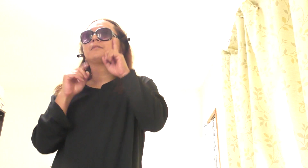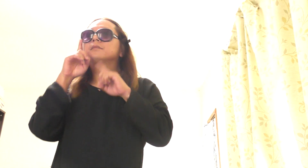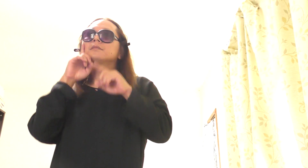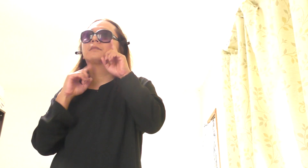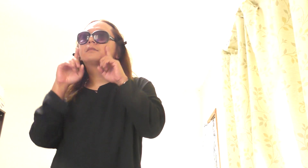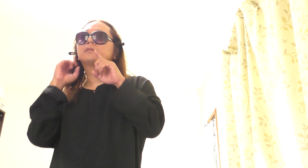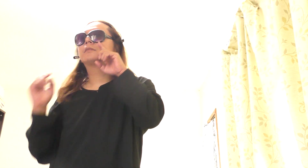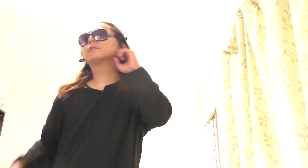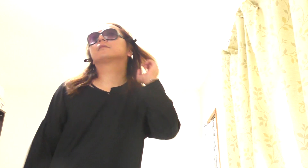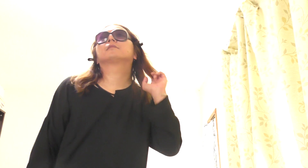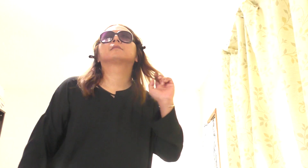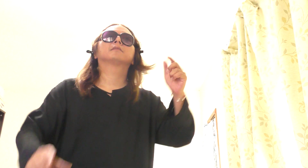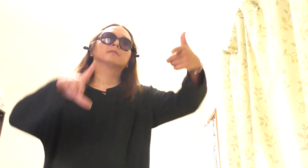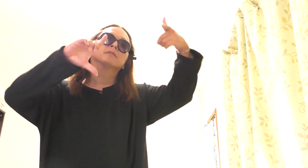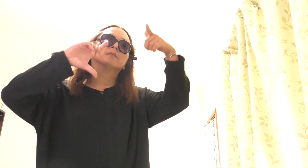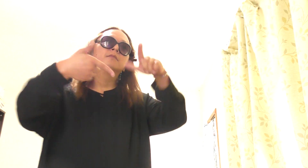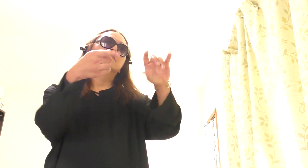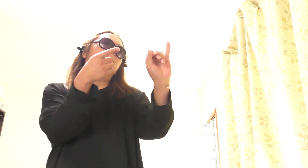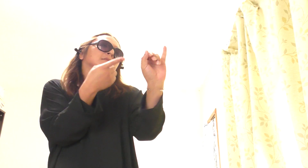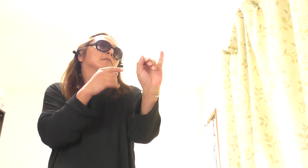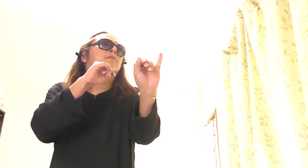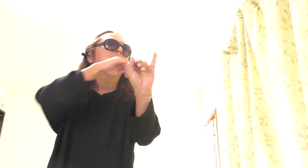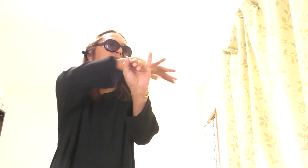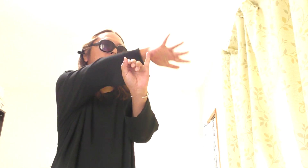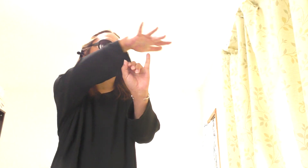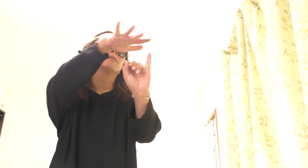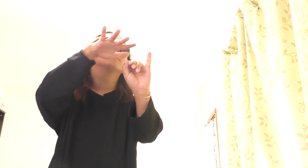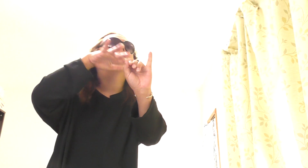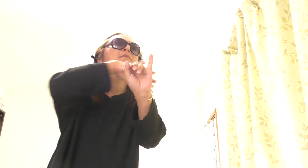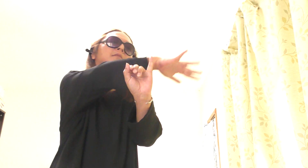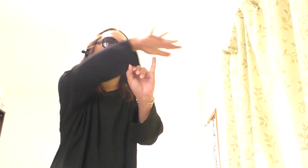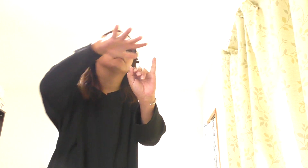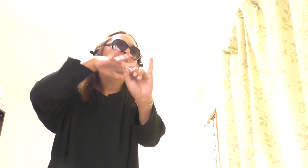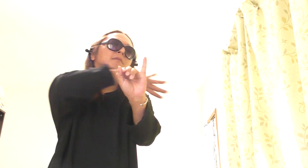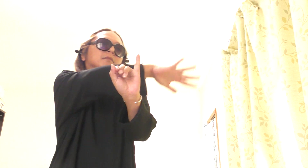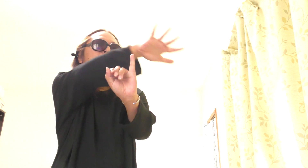just save me from tears I gave it to someone special